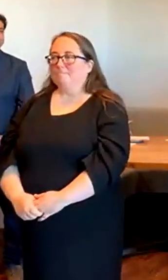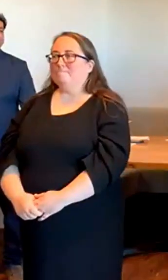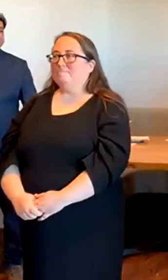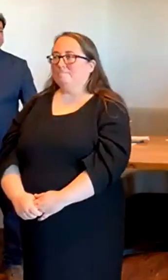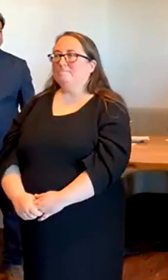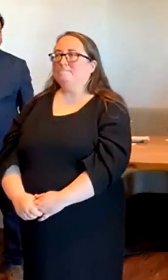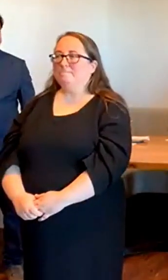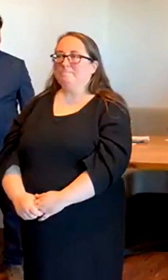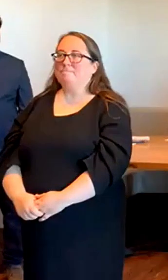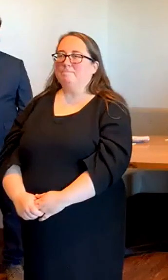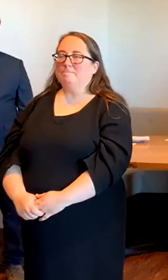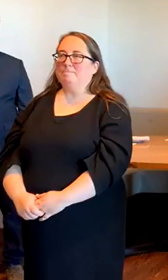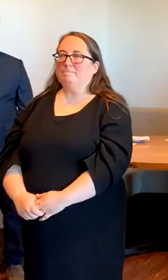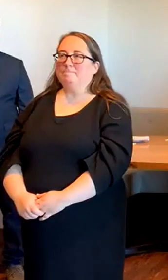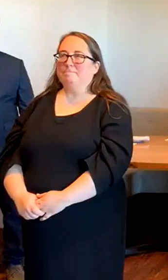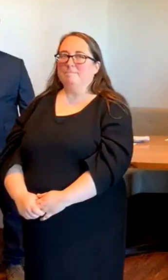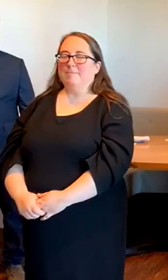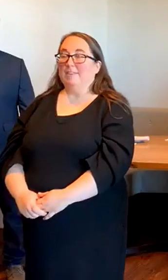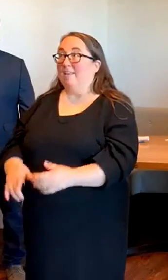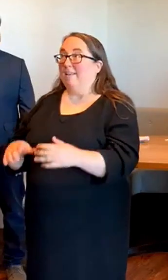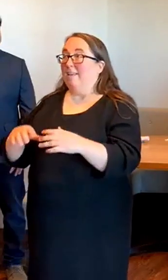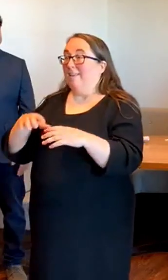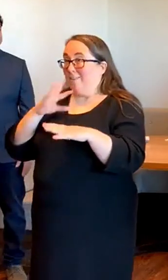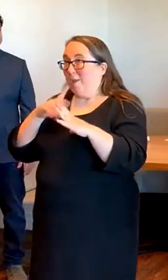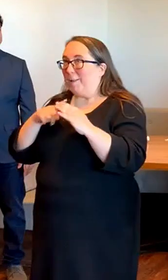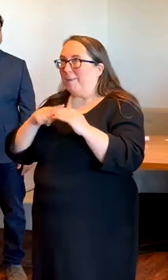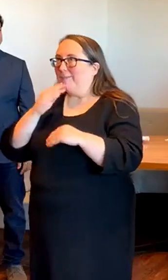All that talk about food, I'm really getting hungry now.